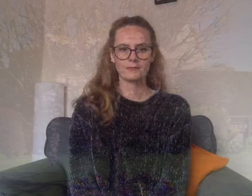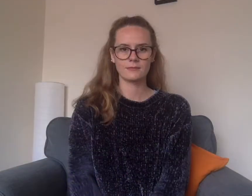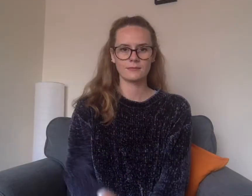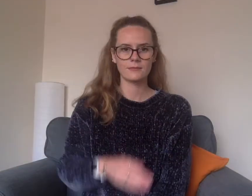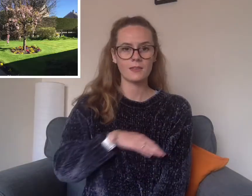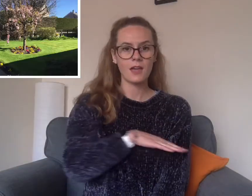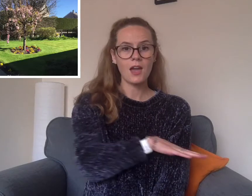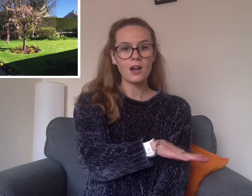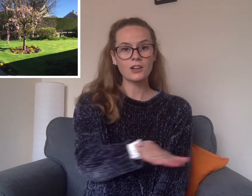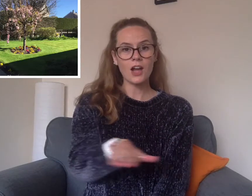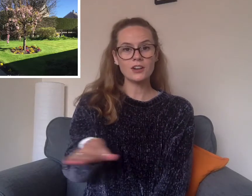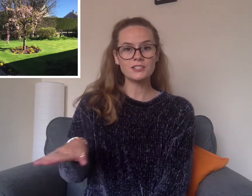Garden.